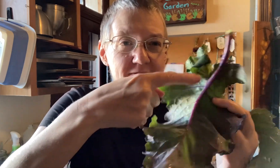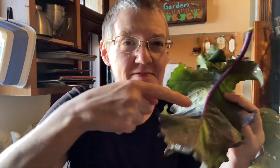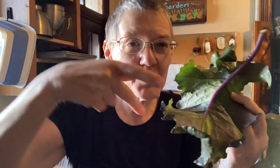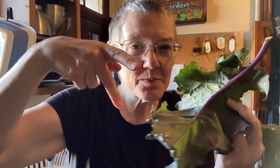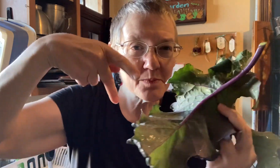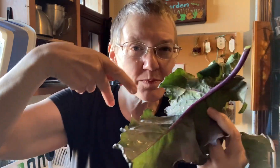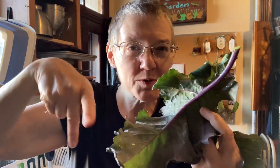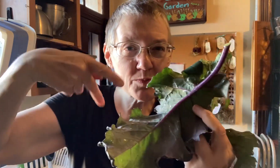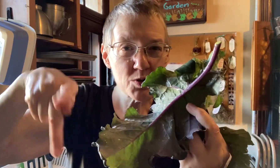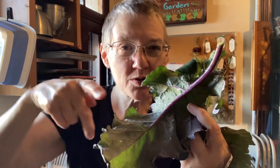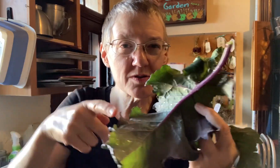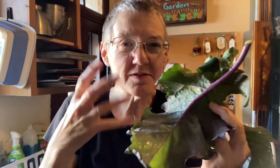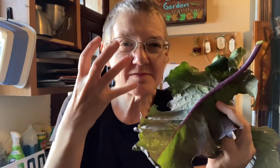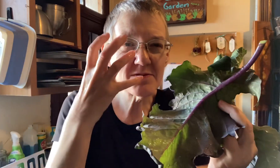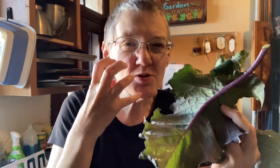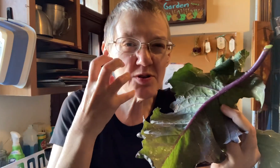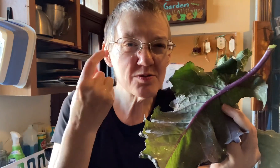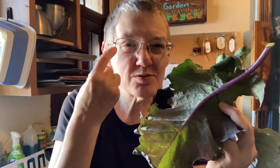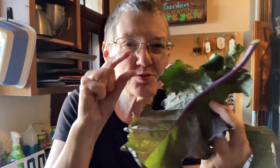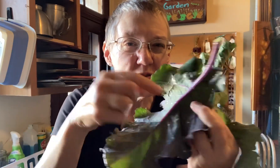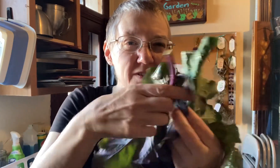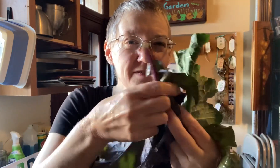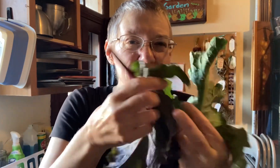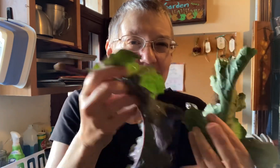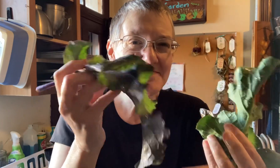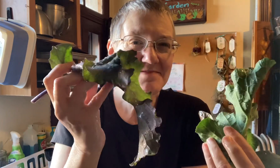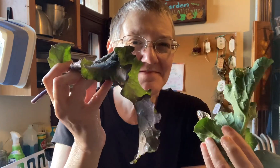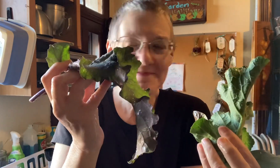the purples the dark green